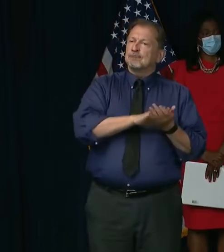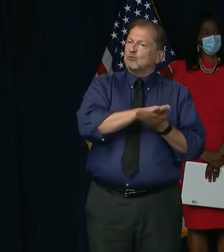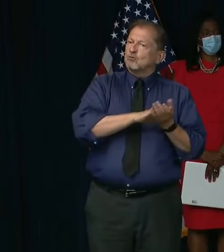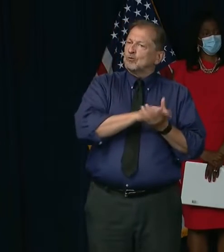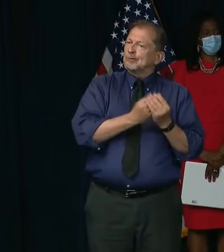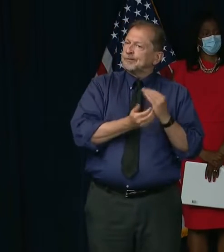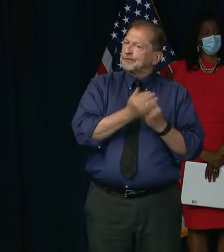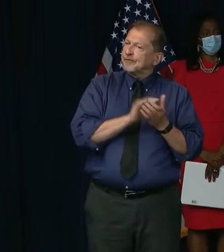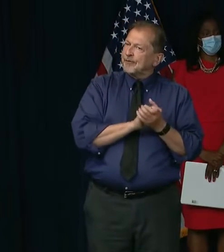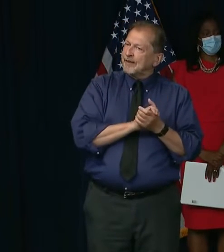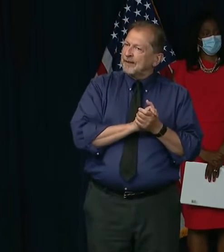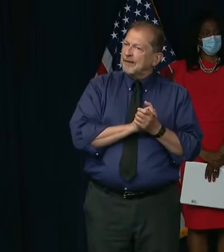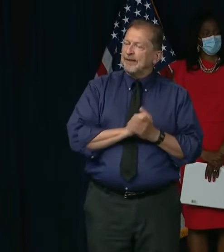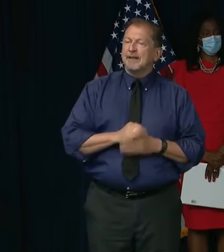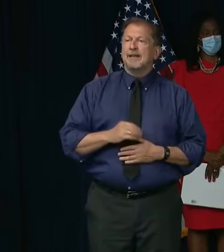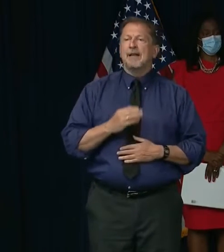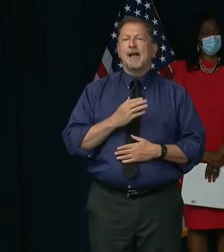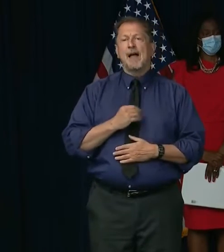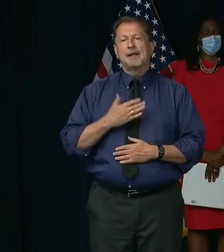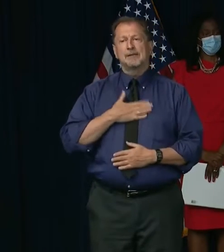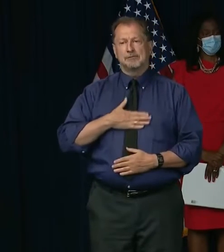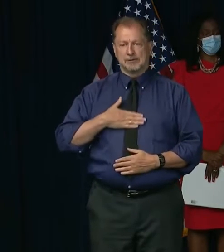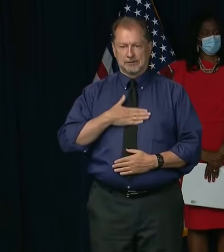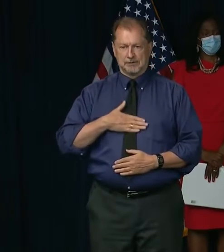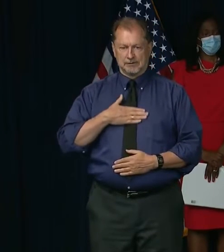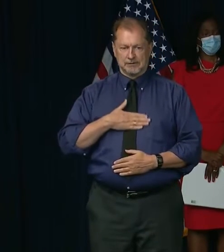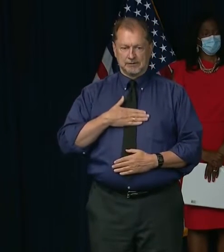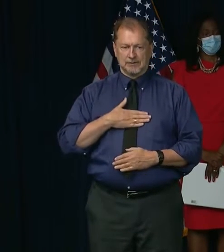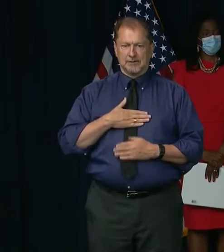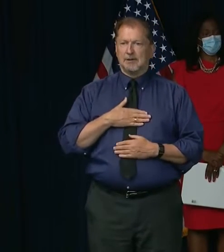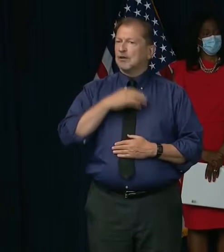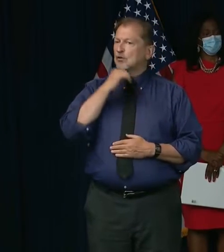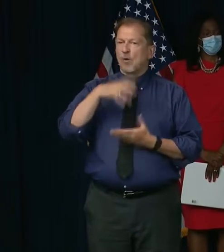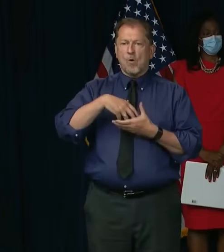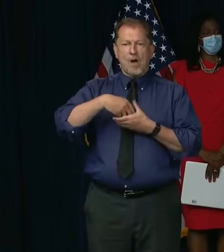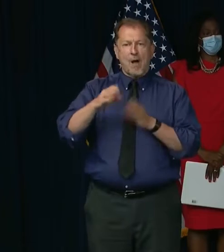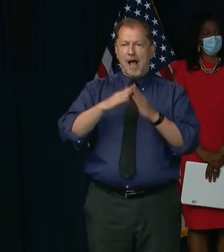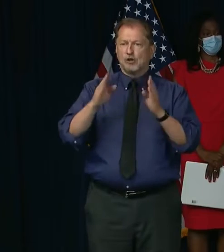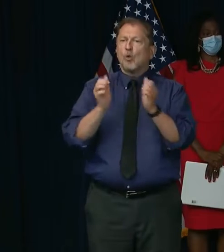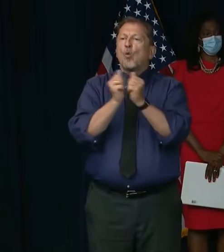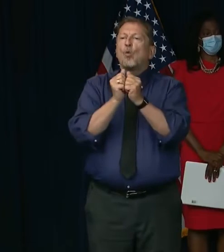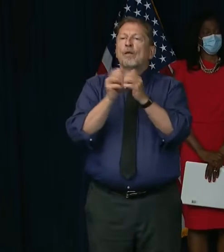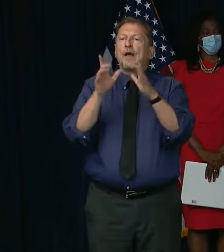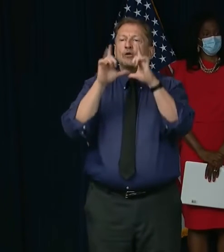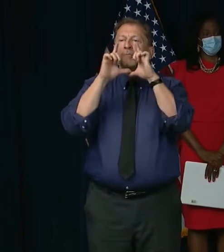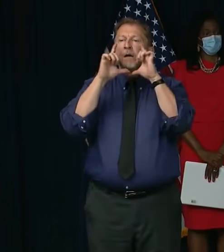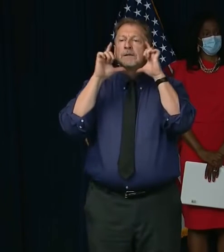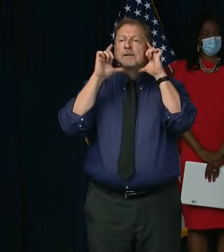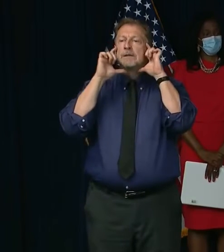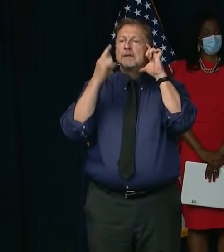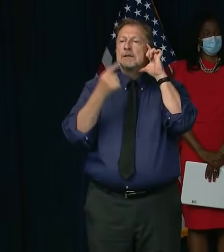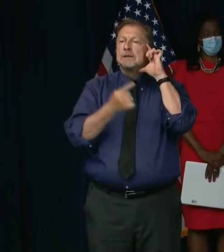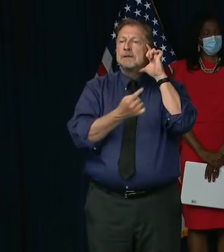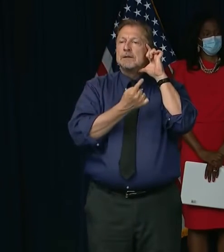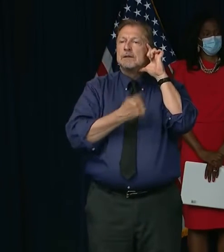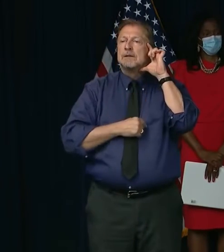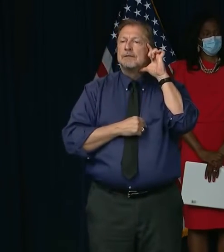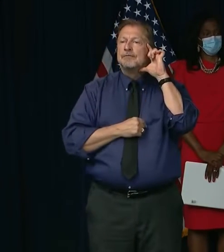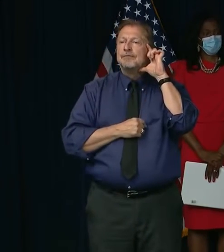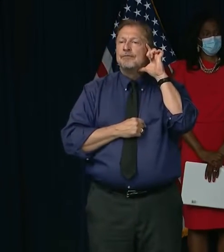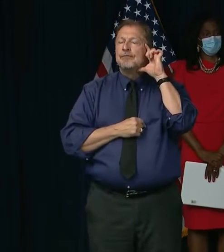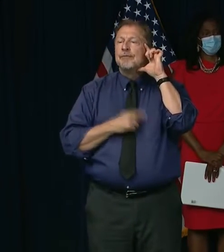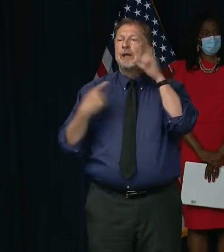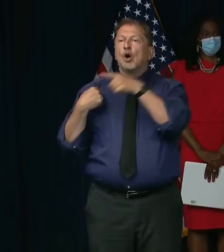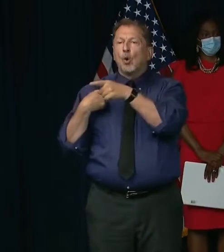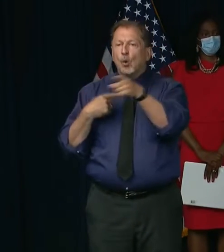Clean never, ever leave your house without one of these. It's up to us, and